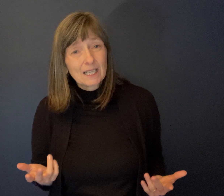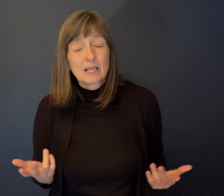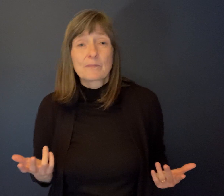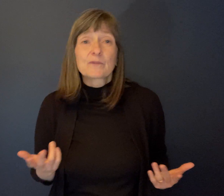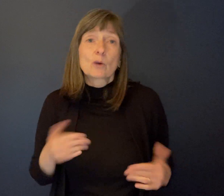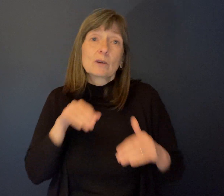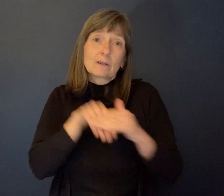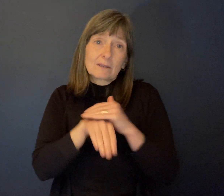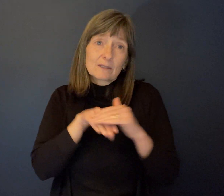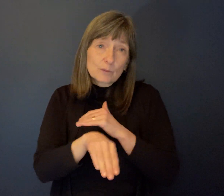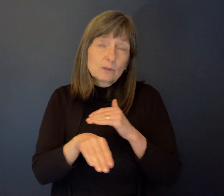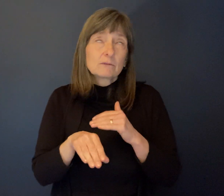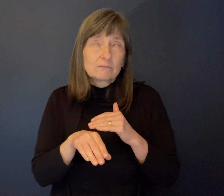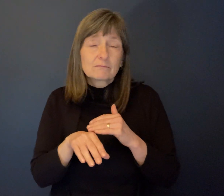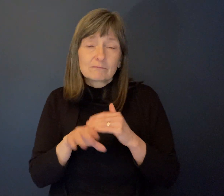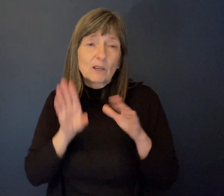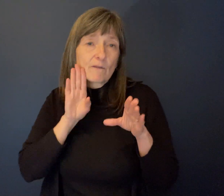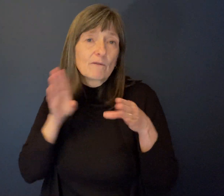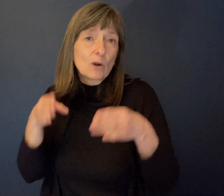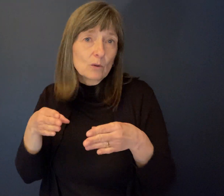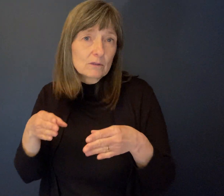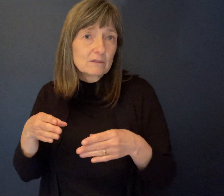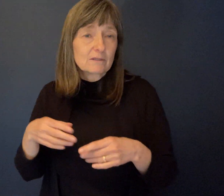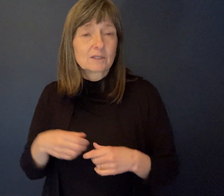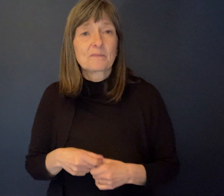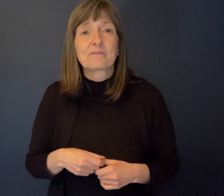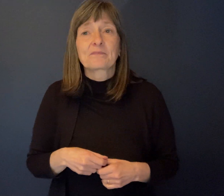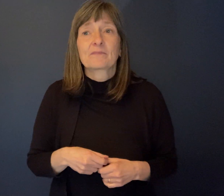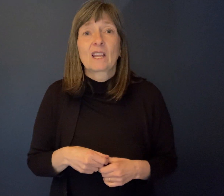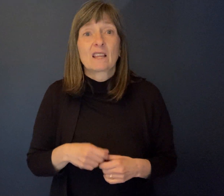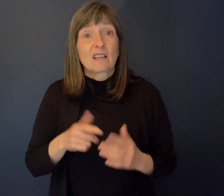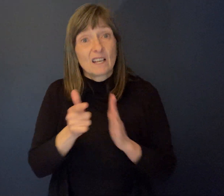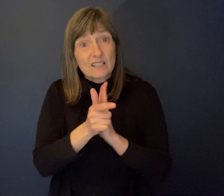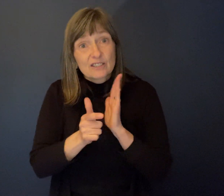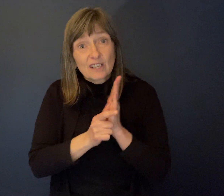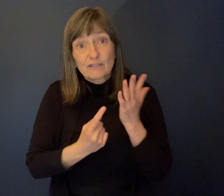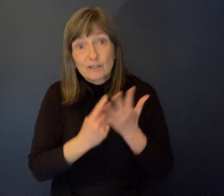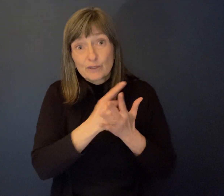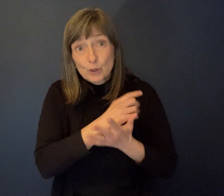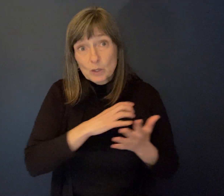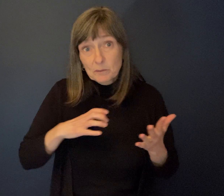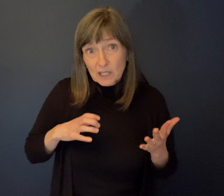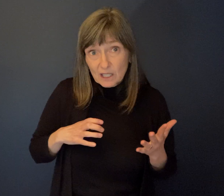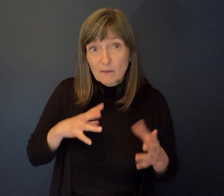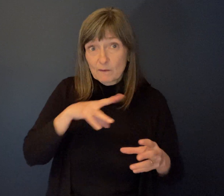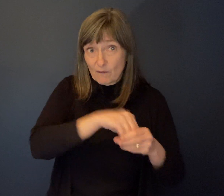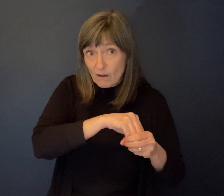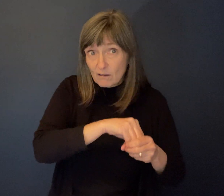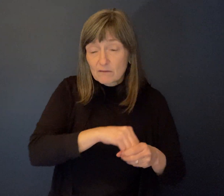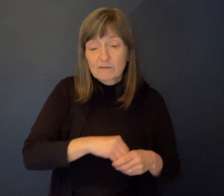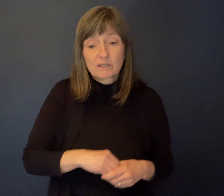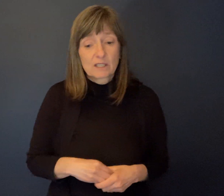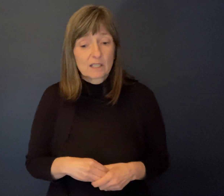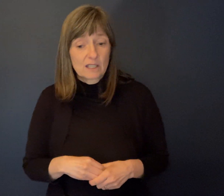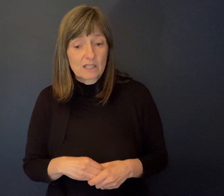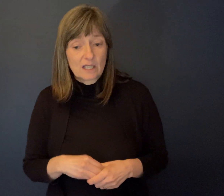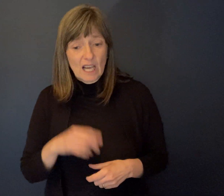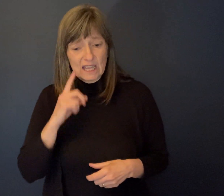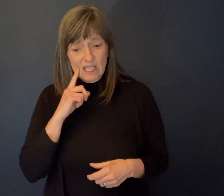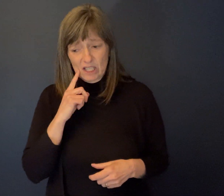and, um, worked on the Legislative Review Committee. Um, I I think I spent something like three decades of